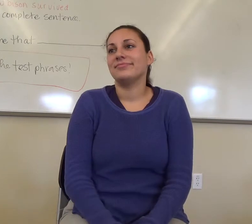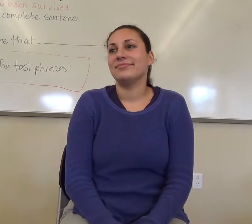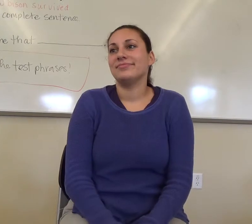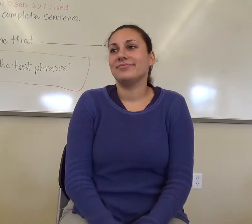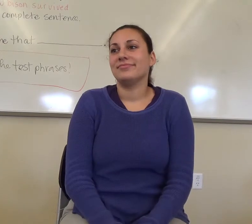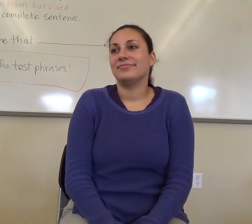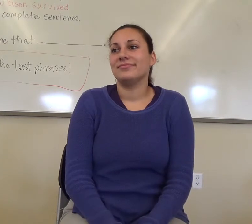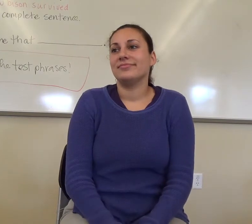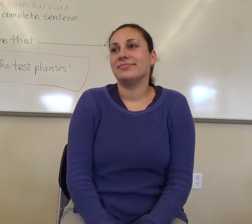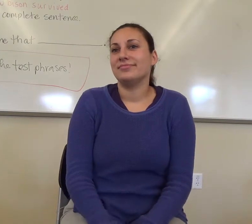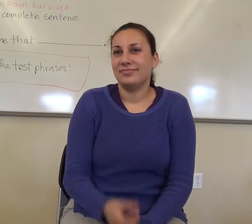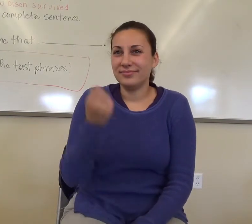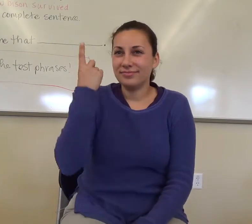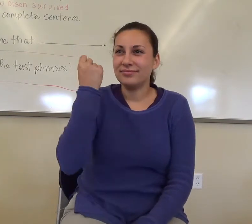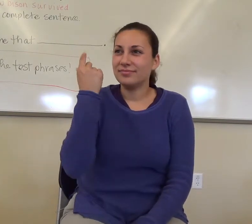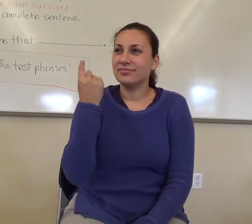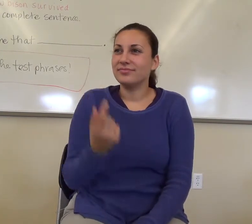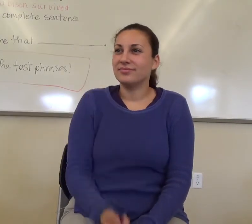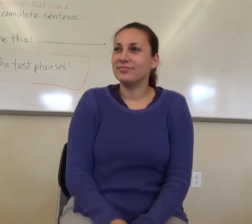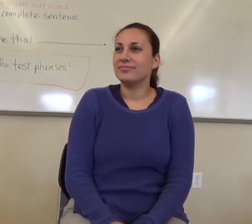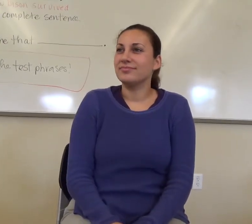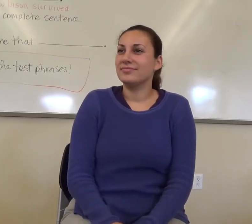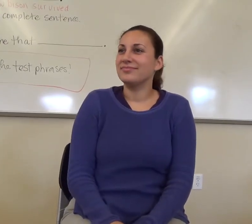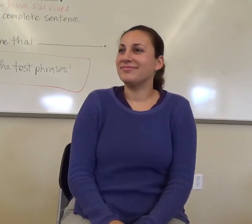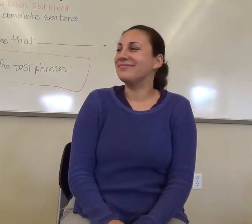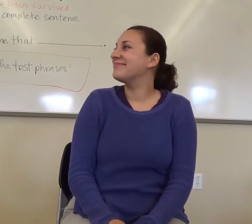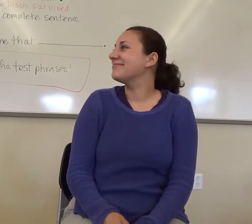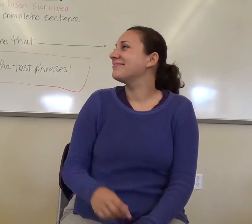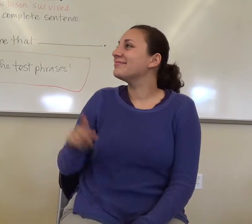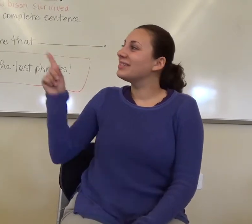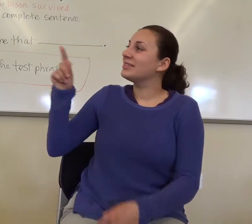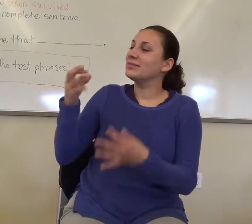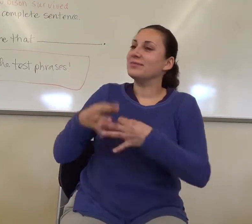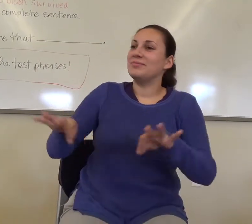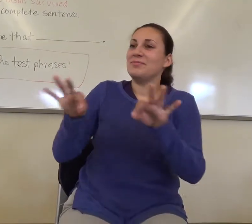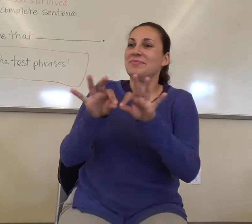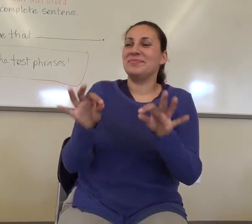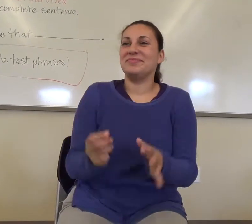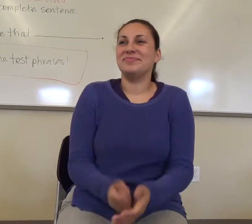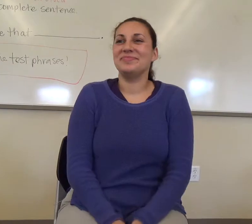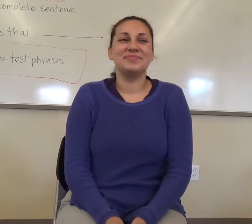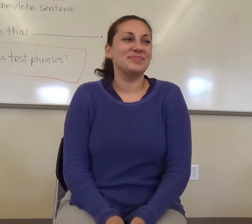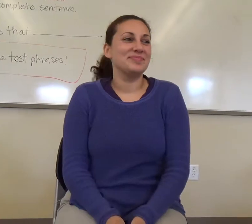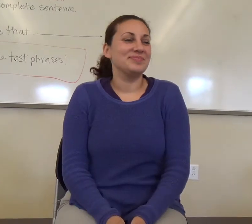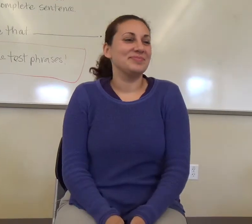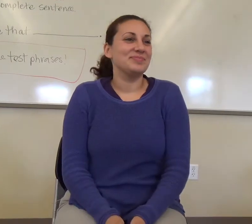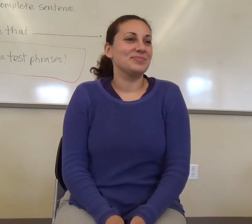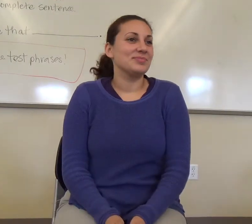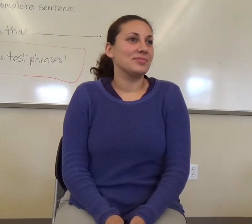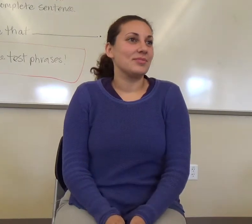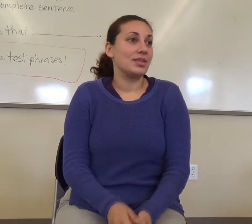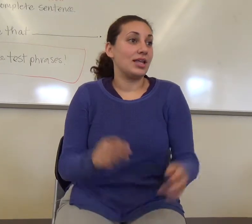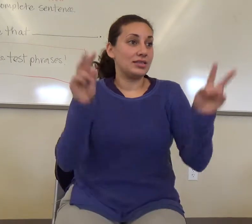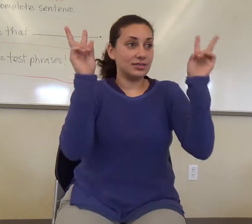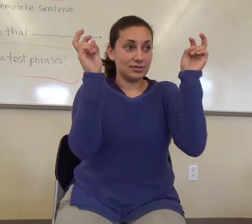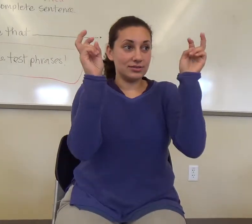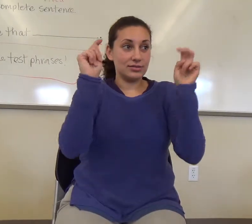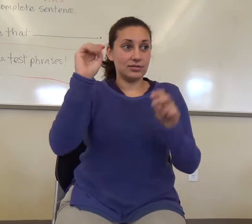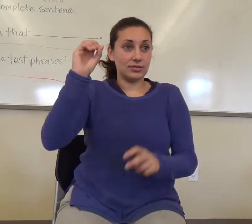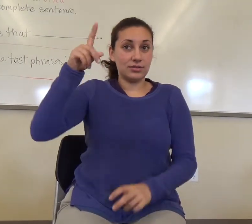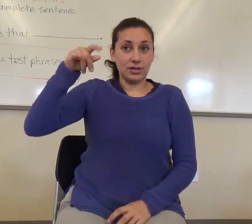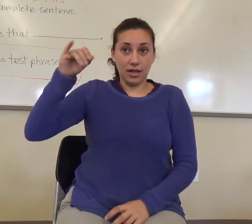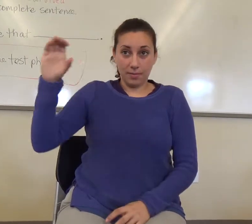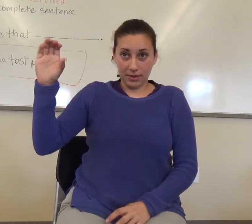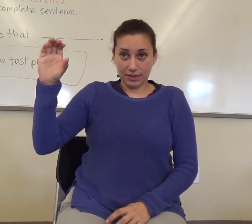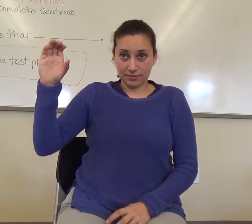Does that make sense? So, yeah. Remember, this is, this is important. Okay. So, our topic is